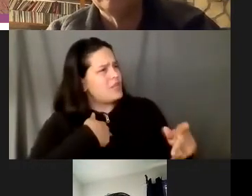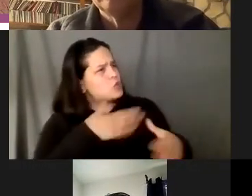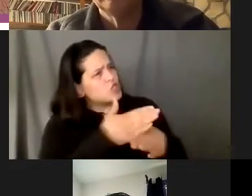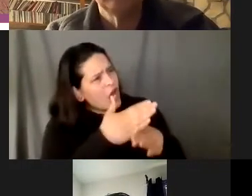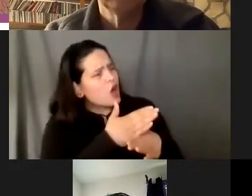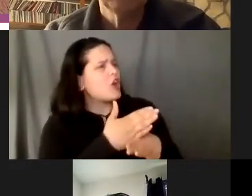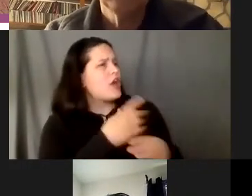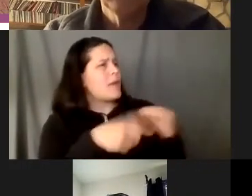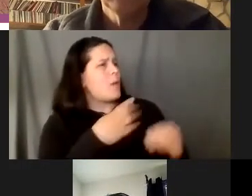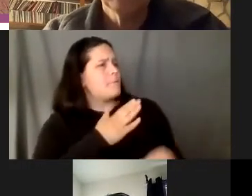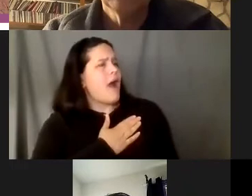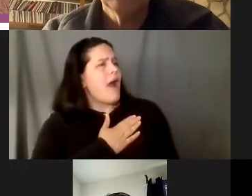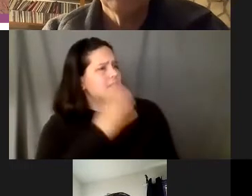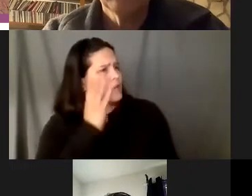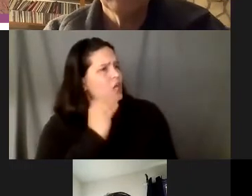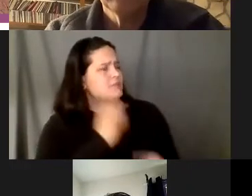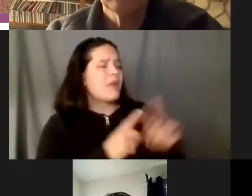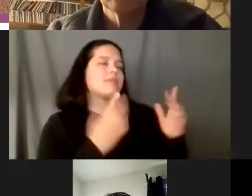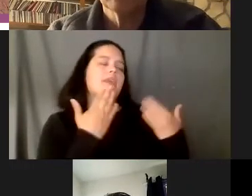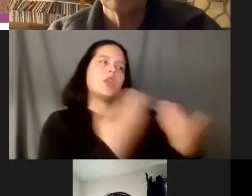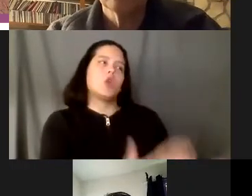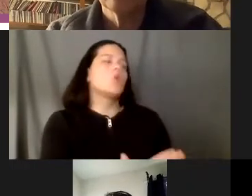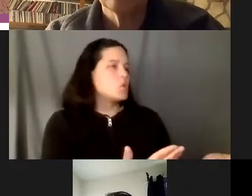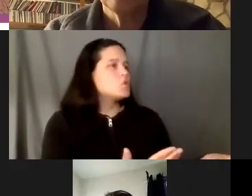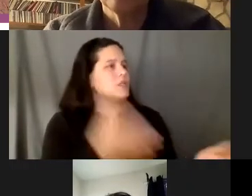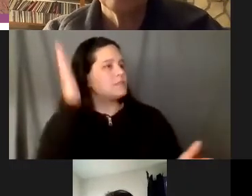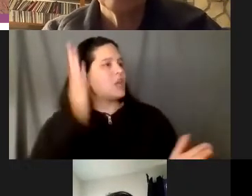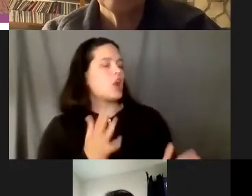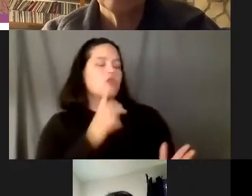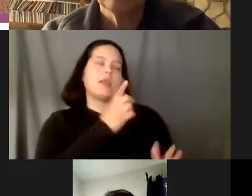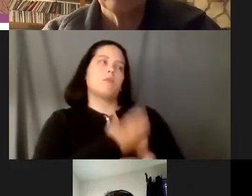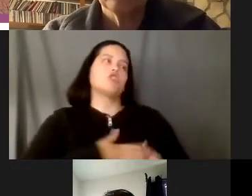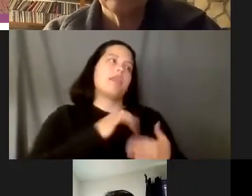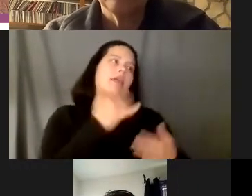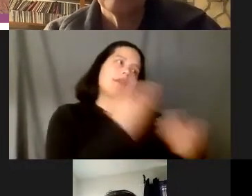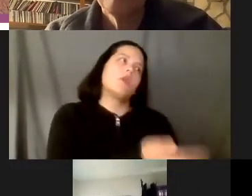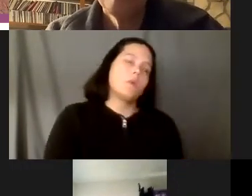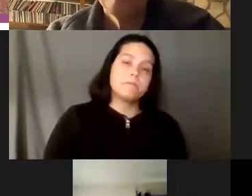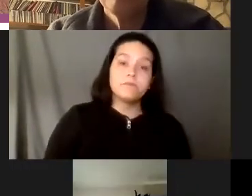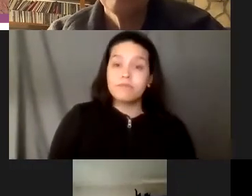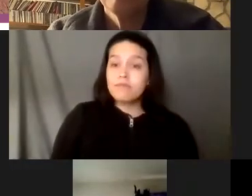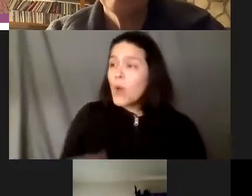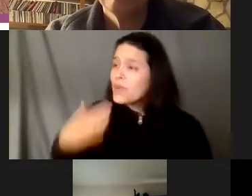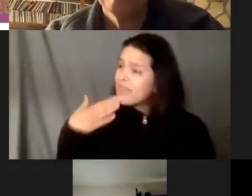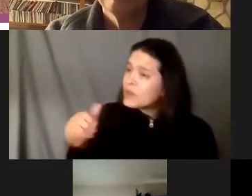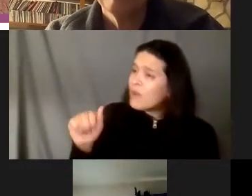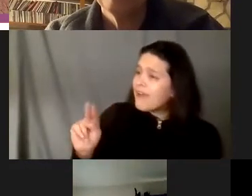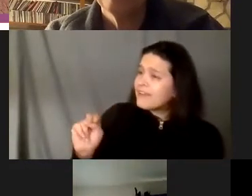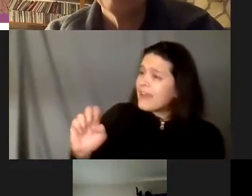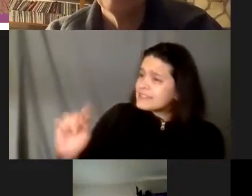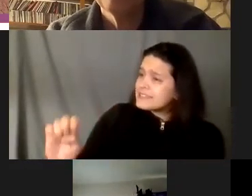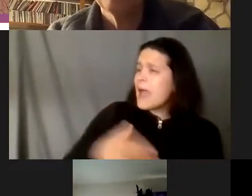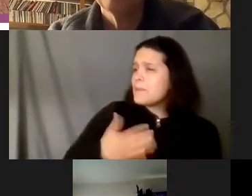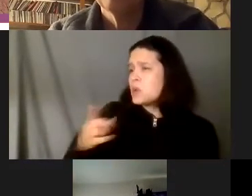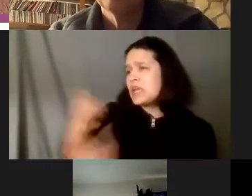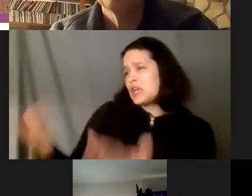but um thank you to the speaker i really appreciate it thanks thanks annette thank you very much we're so glad you're here with us